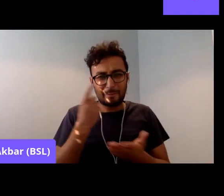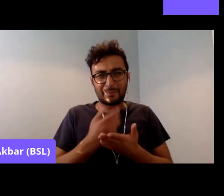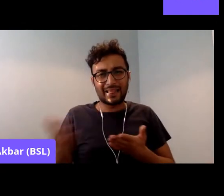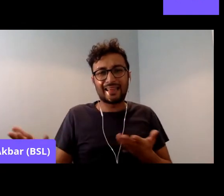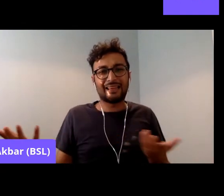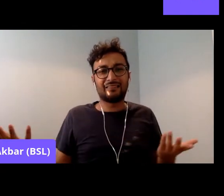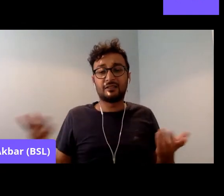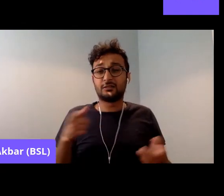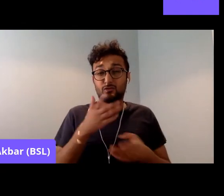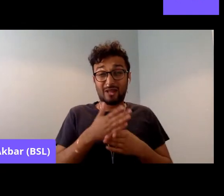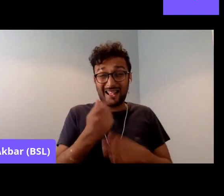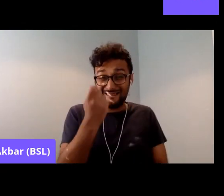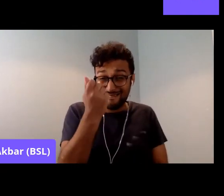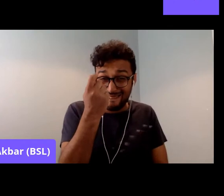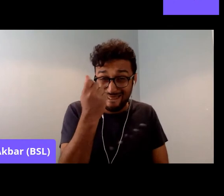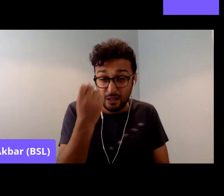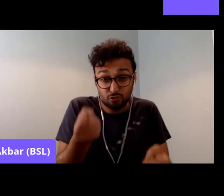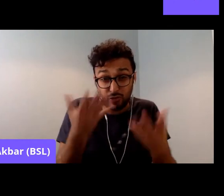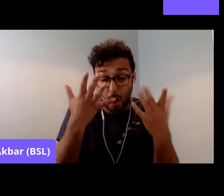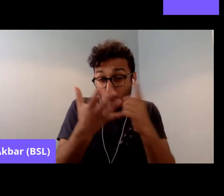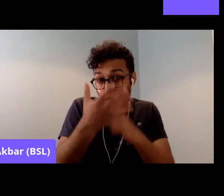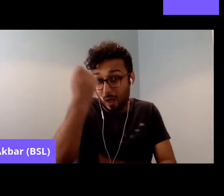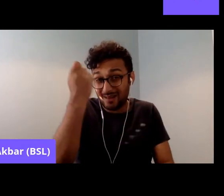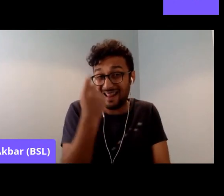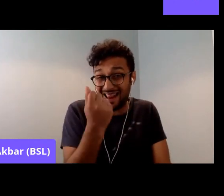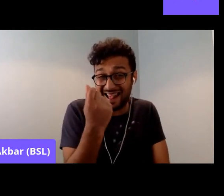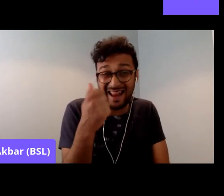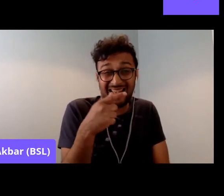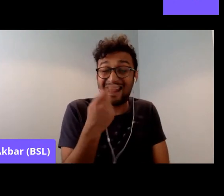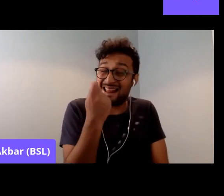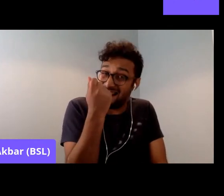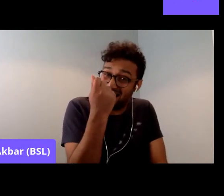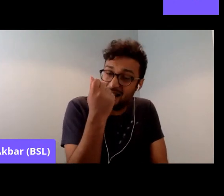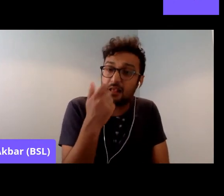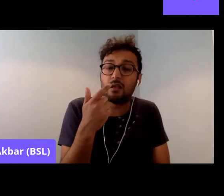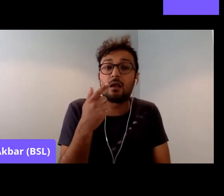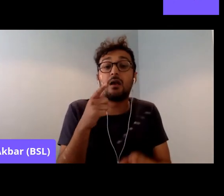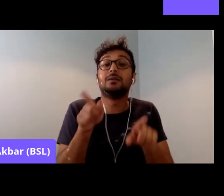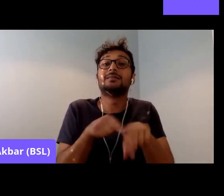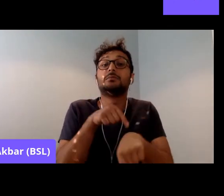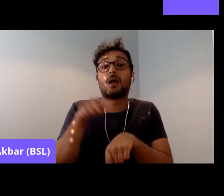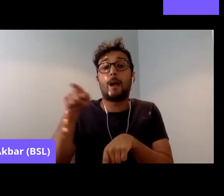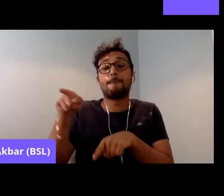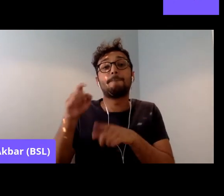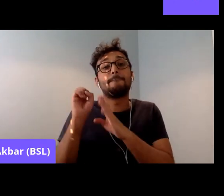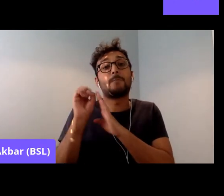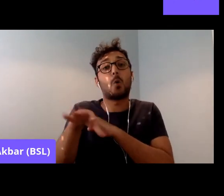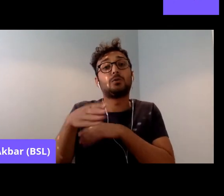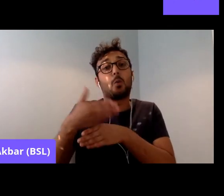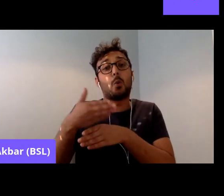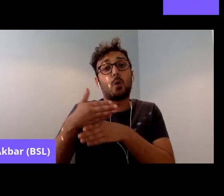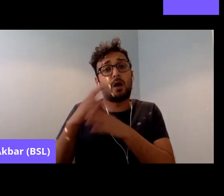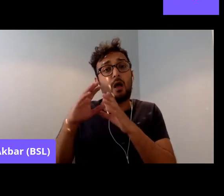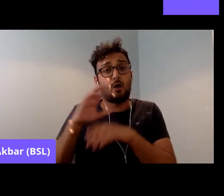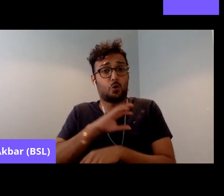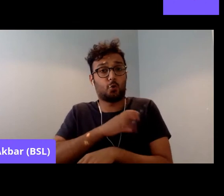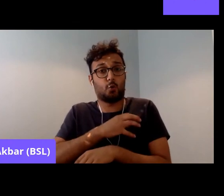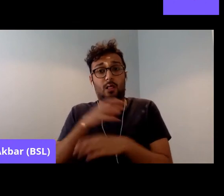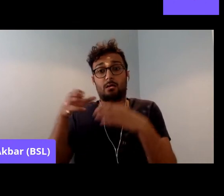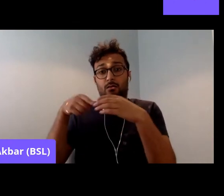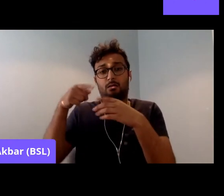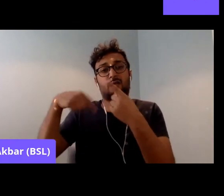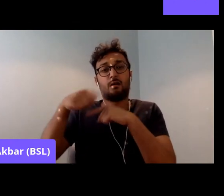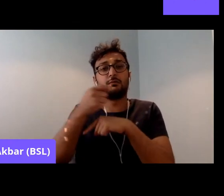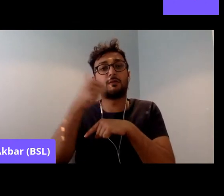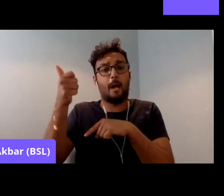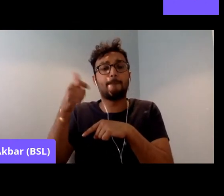And around the same time, you have the postal workers union punishing those particular postmen who had come out